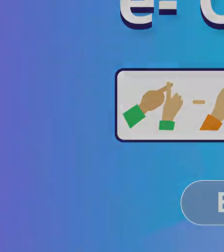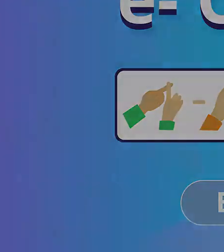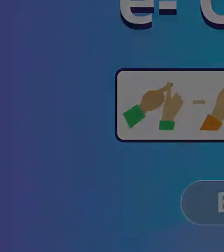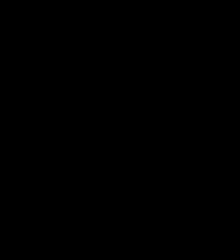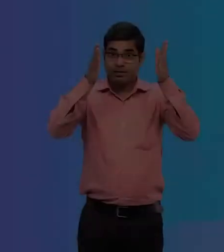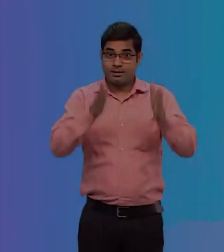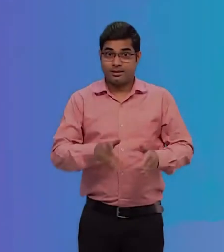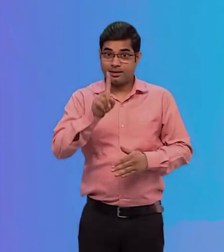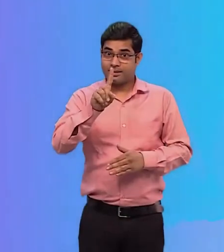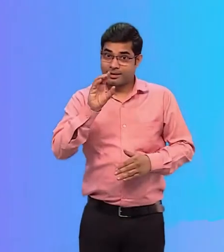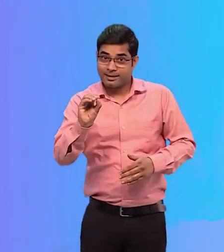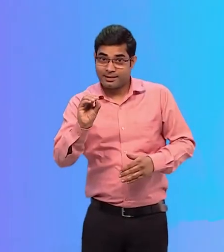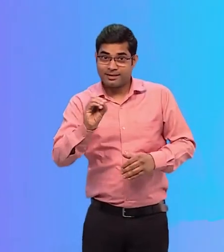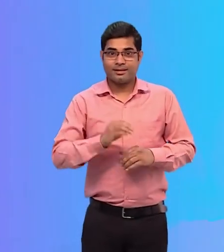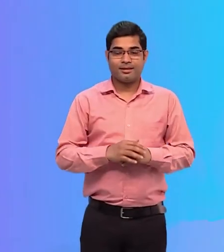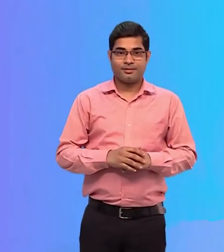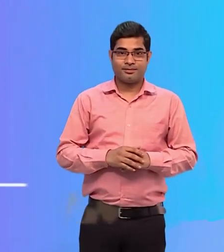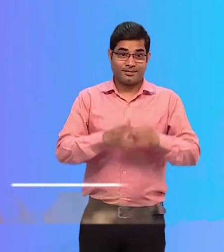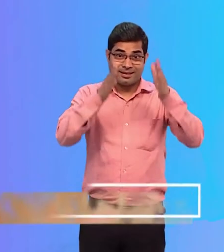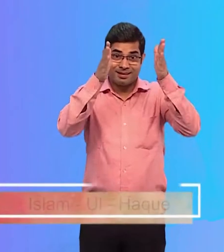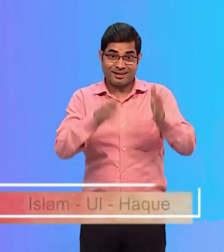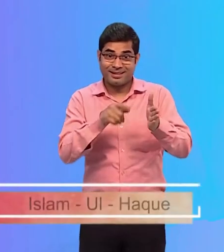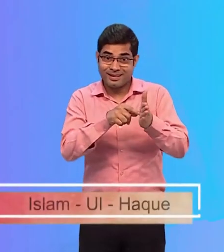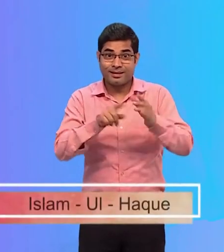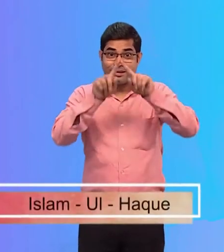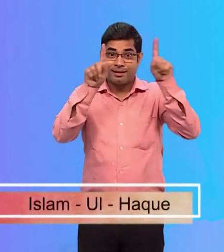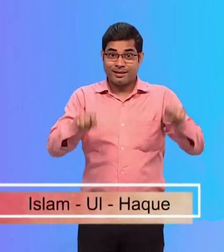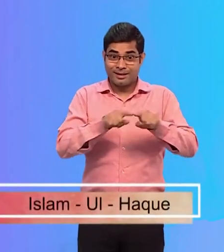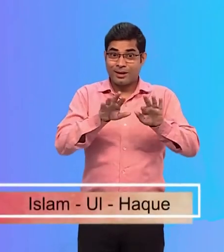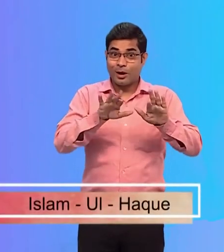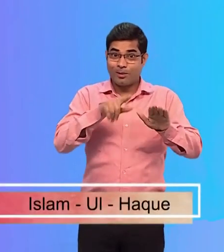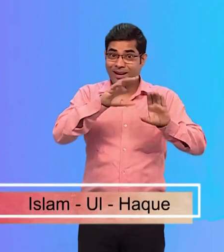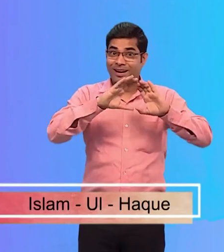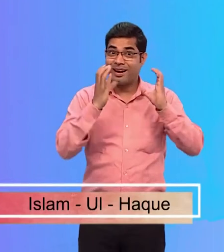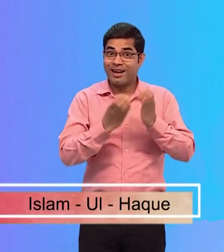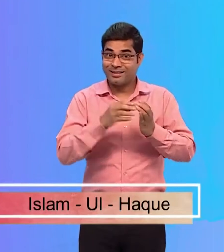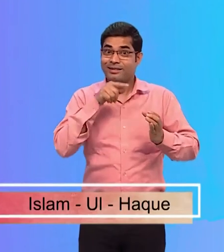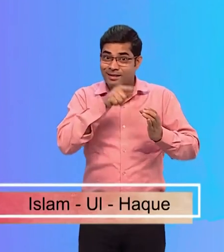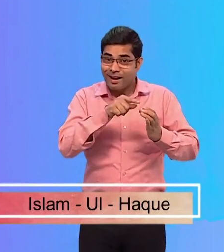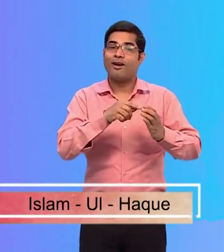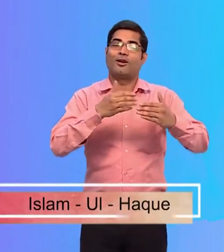Frame 10 This frame is a continuation of the computer class